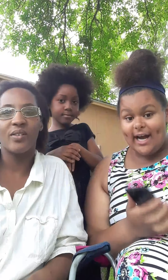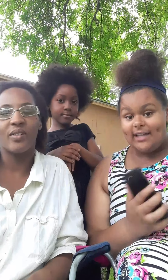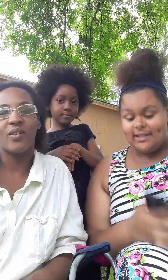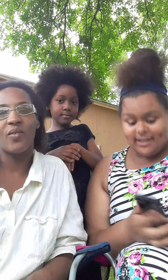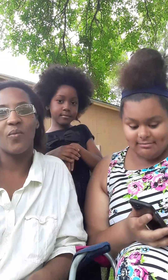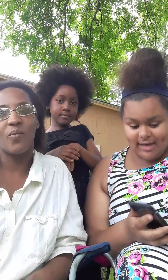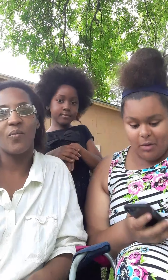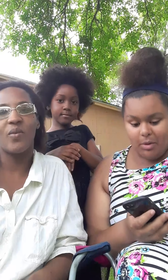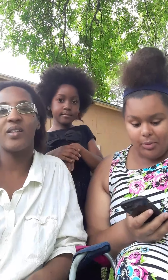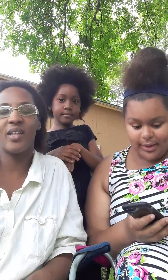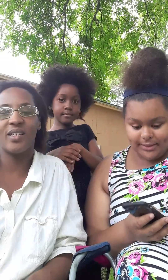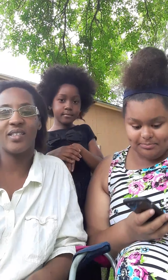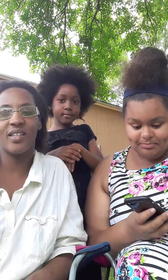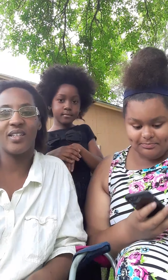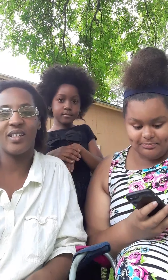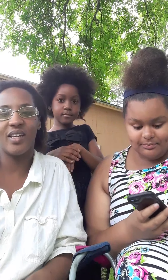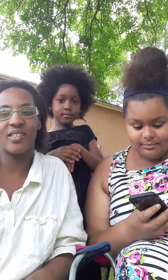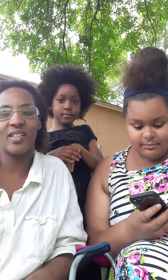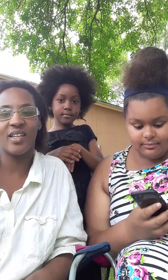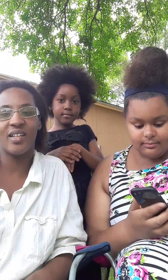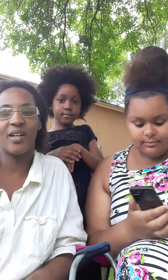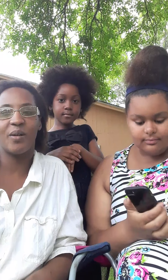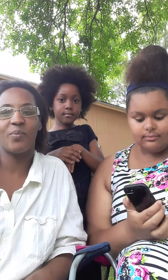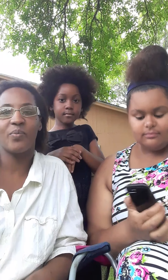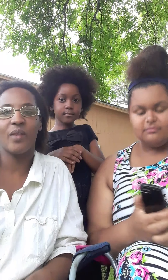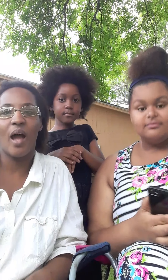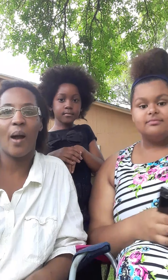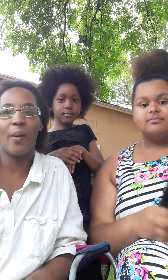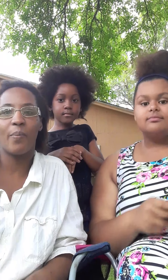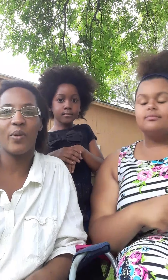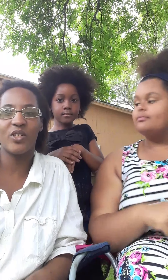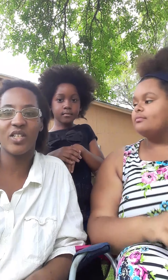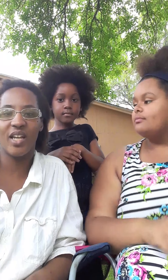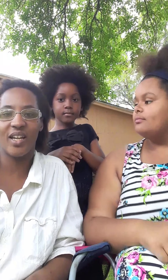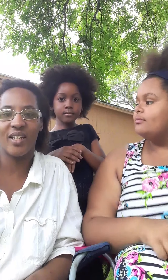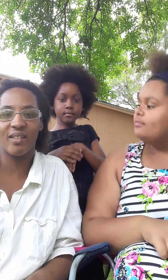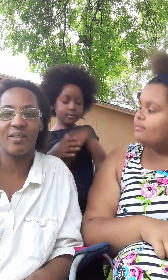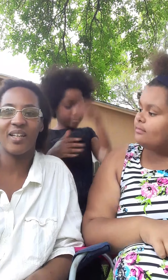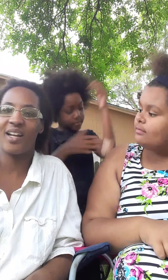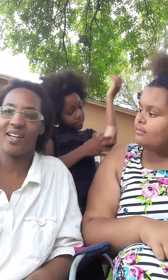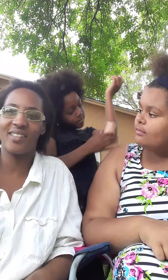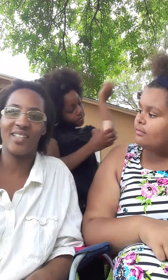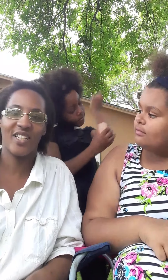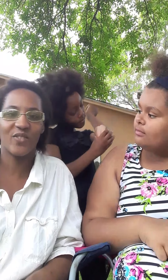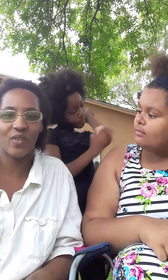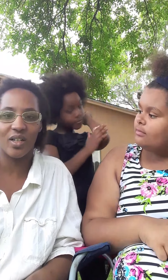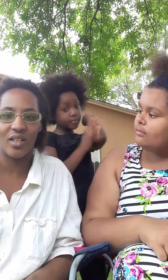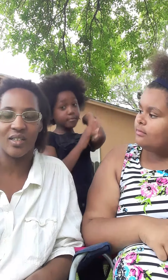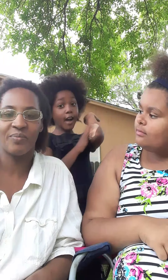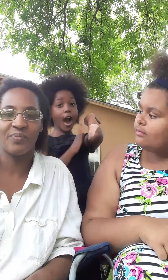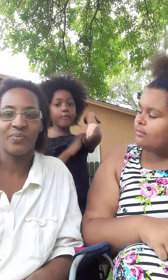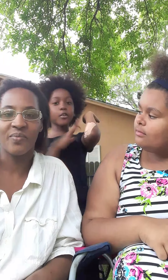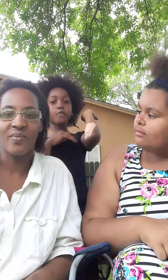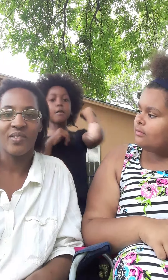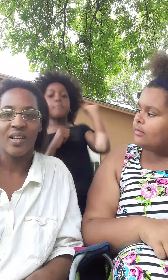lit at one point yes and yes and then um i appreciate it and i liked it and it's fun i fell off my bike